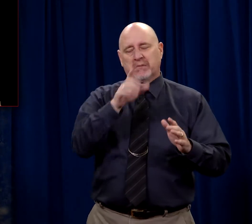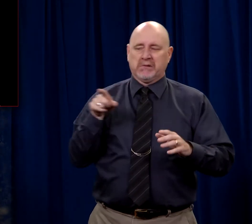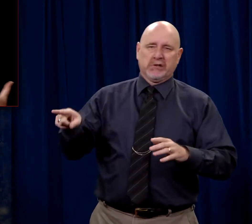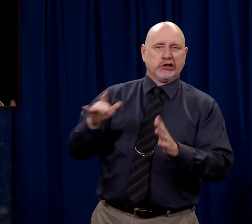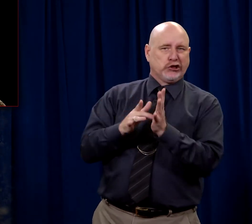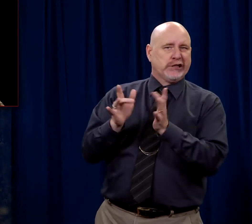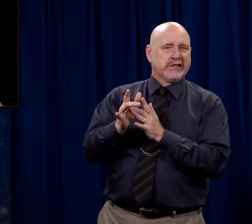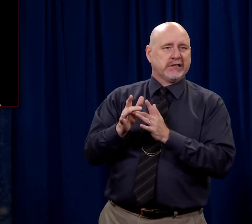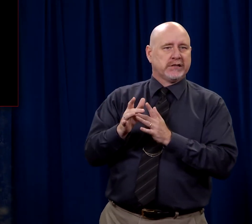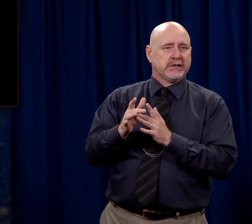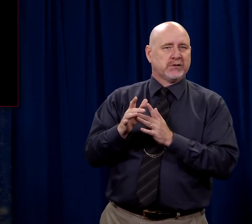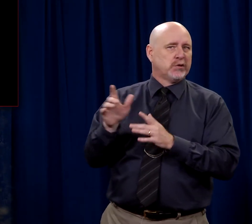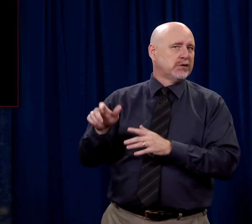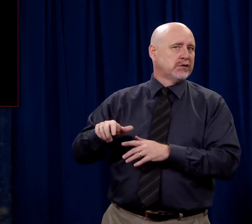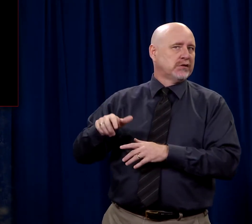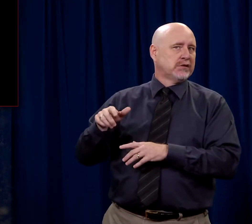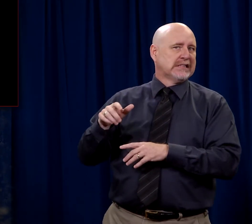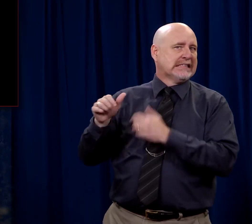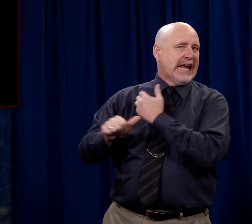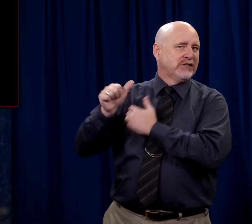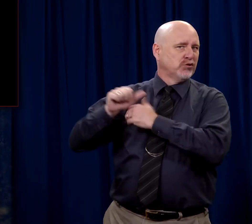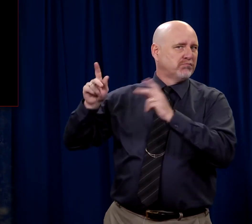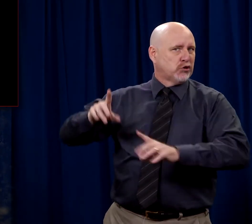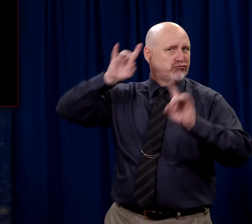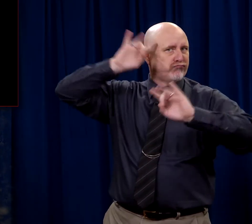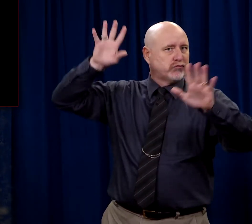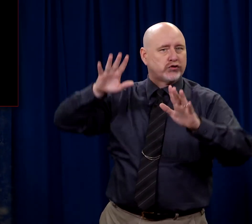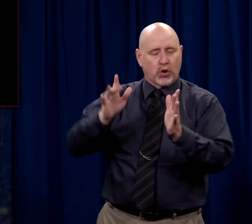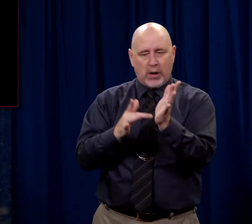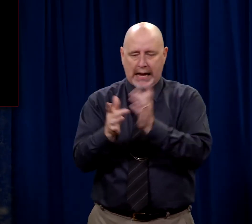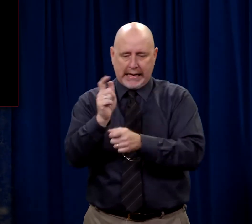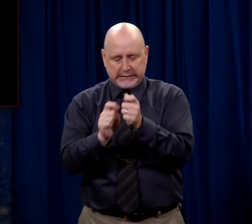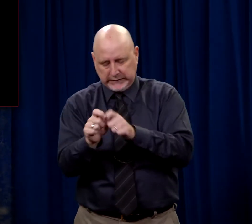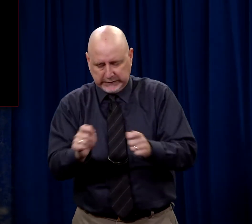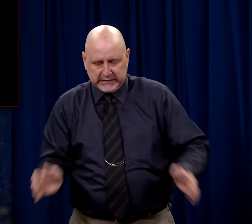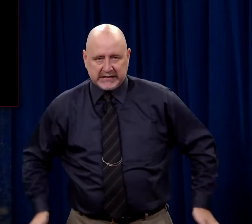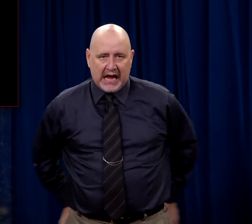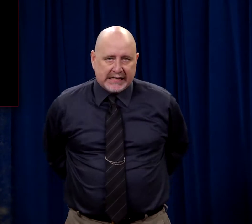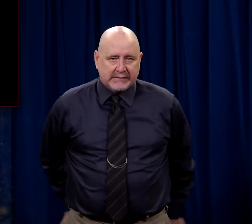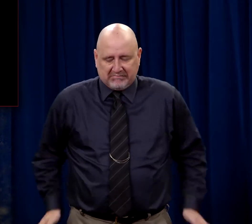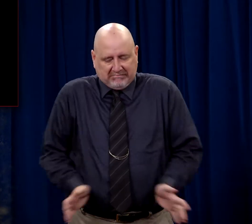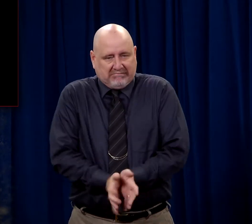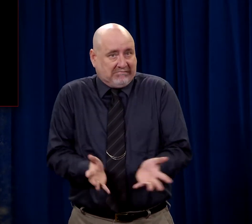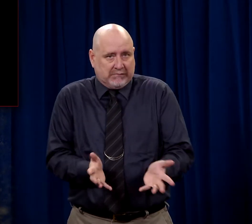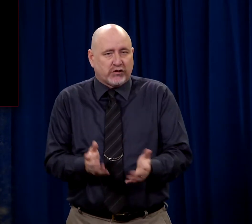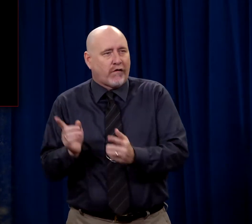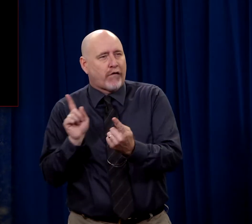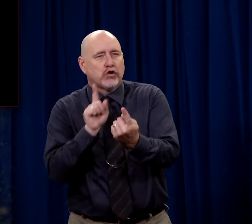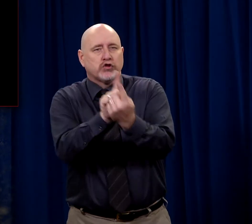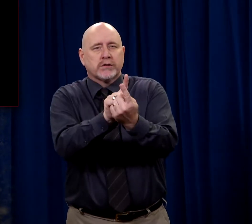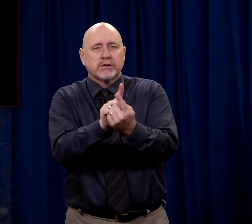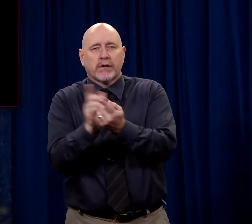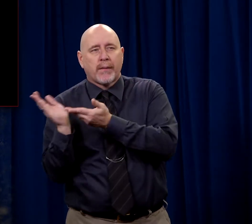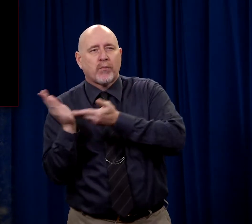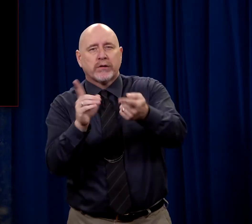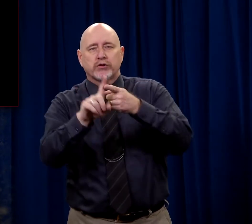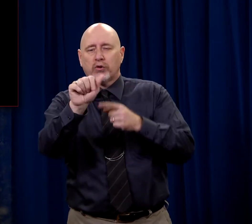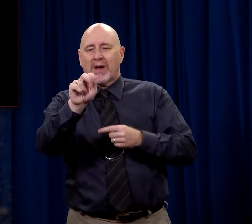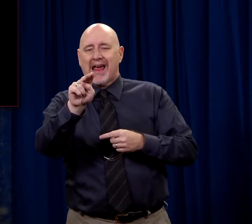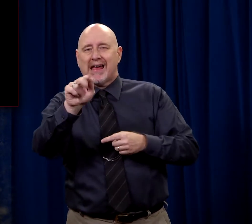to present the idea that Jesus was somebody who was dangerous. So they tied Him. And they take Him first to Annas. Now Annas is